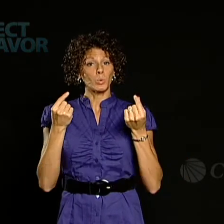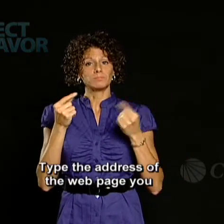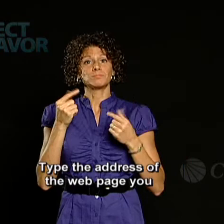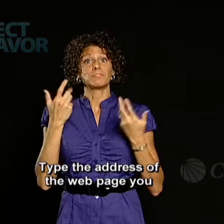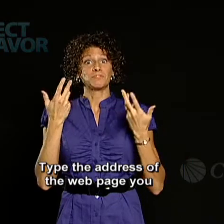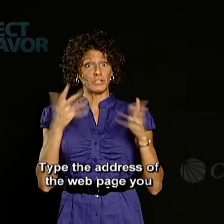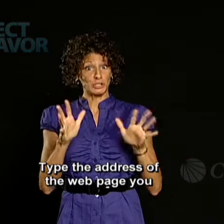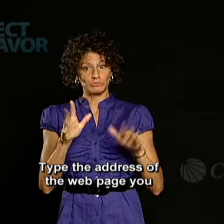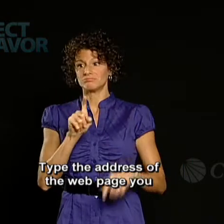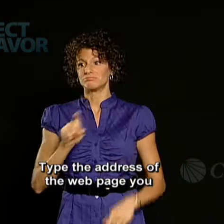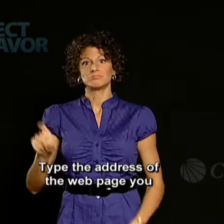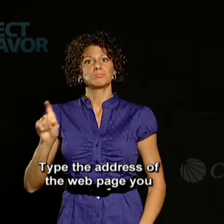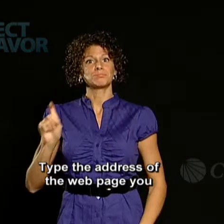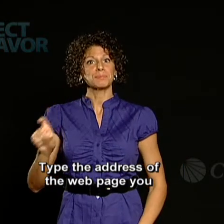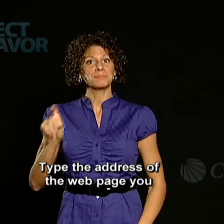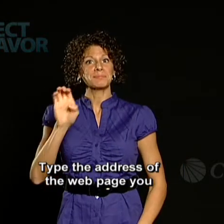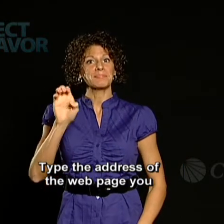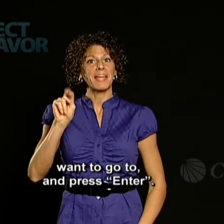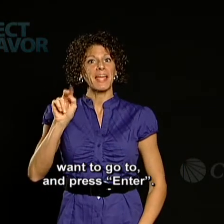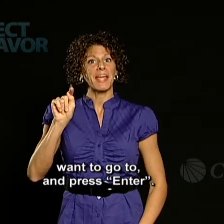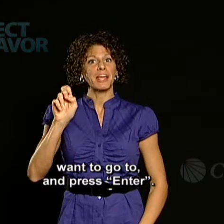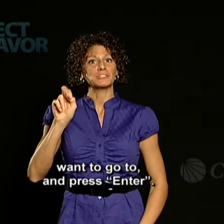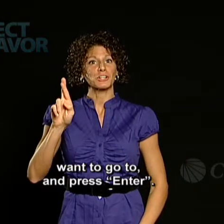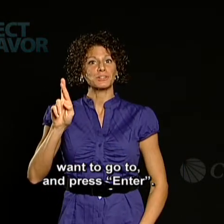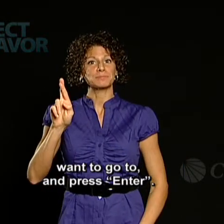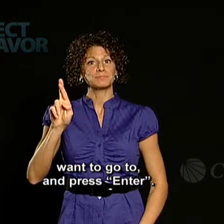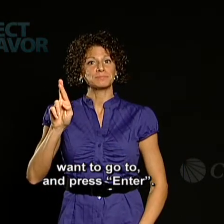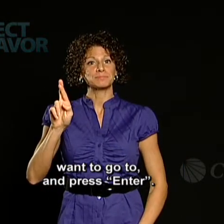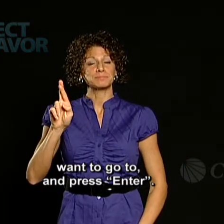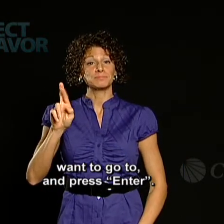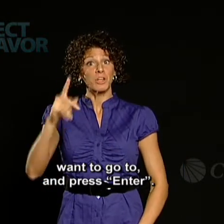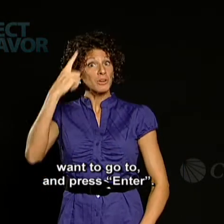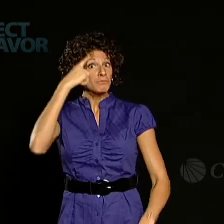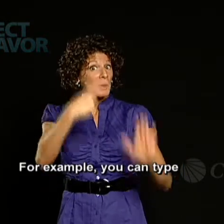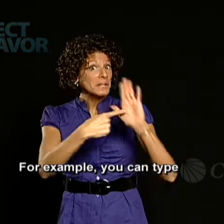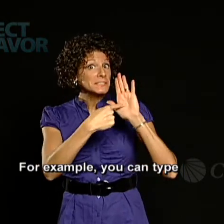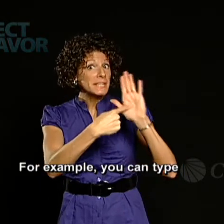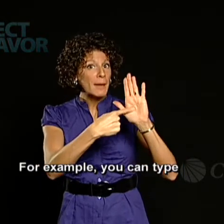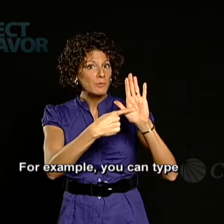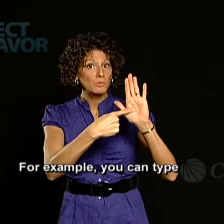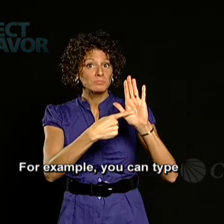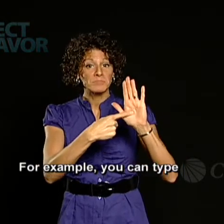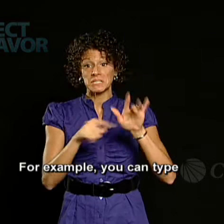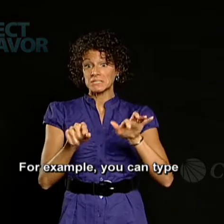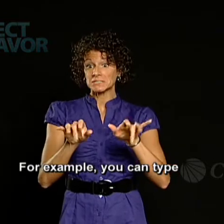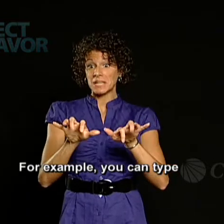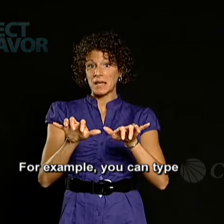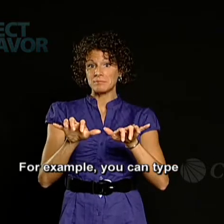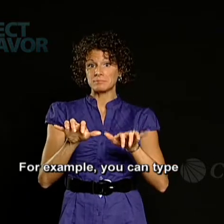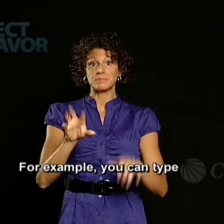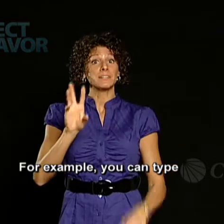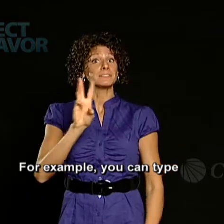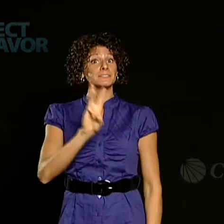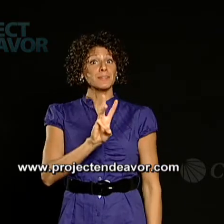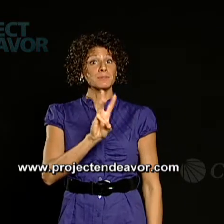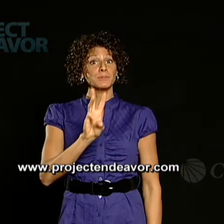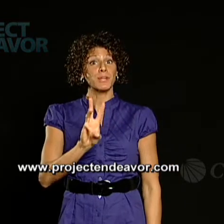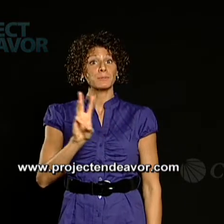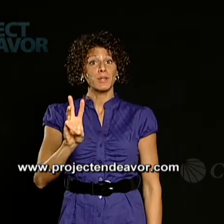Type the address of the web page you want to go to, and press Enter. For example, you can type www